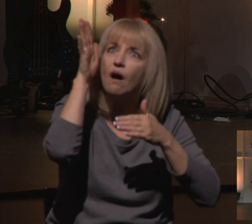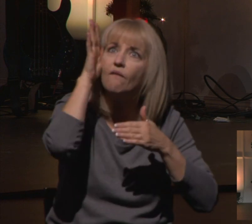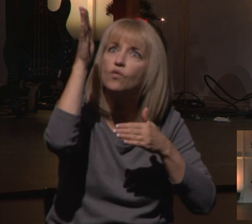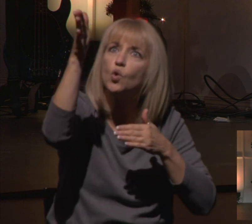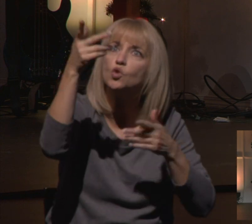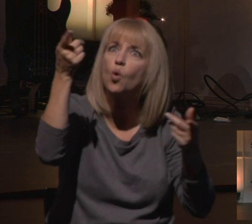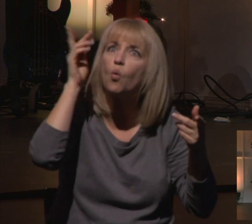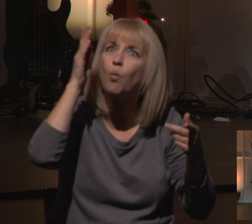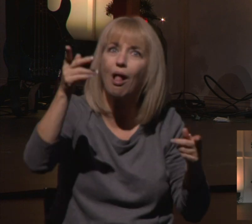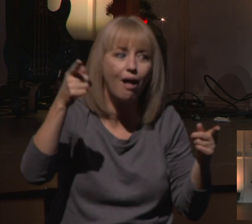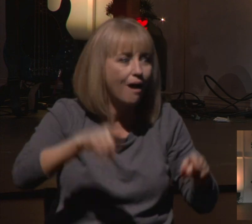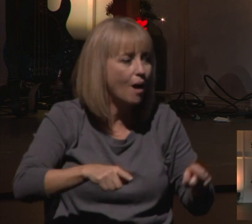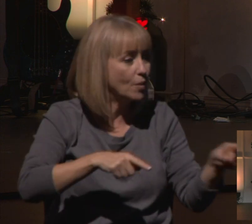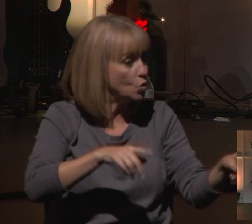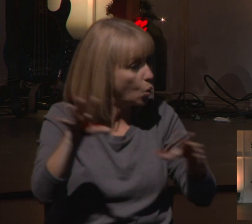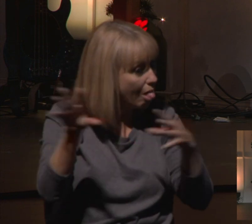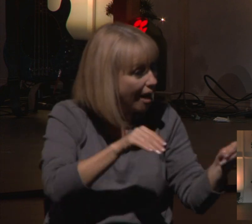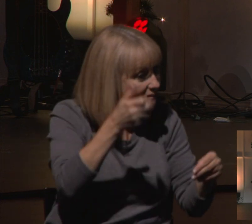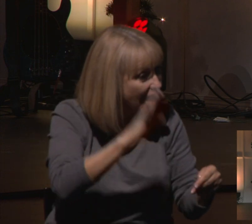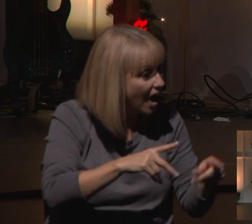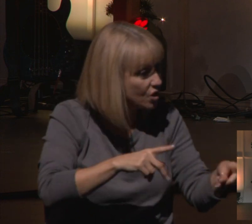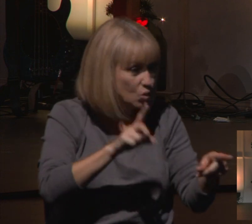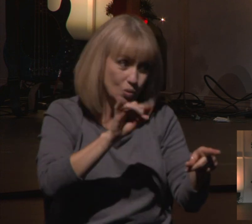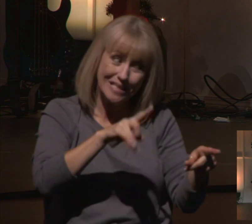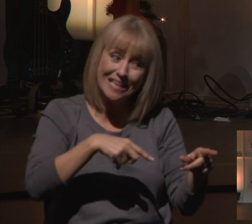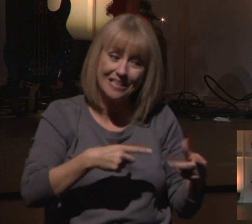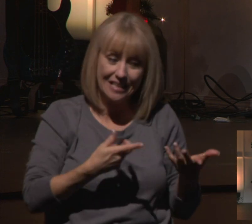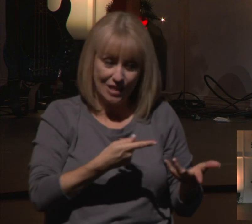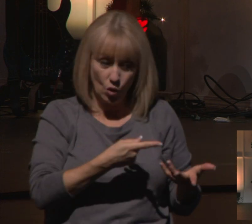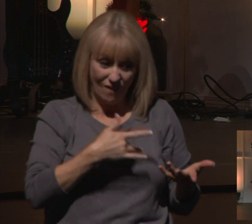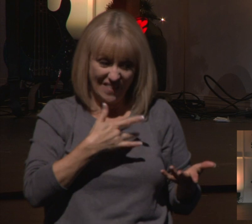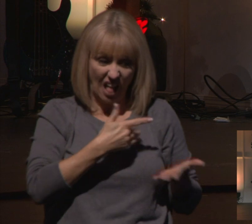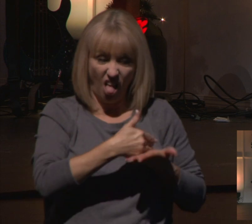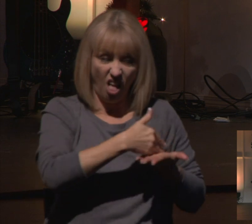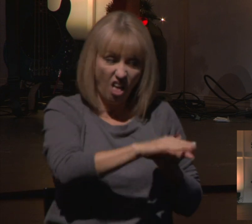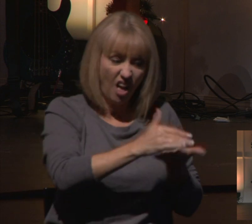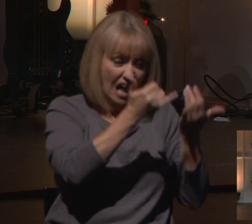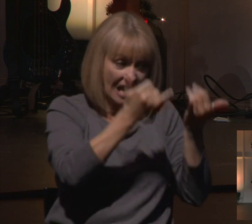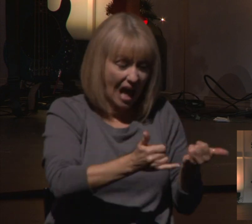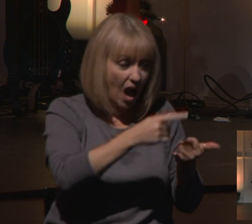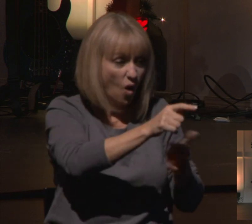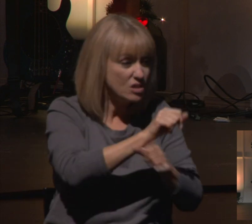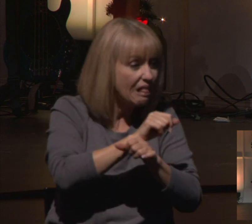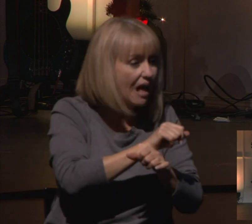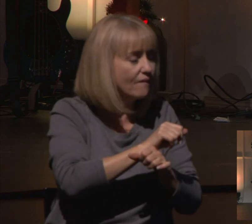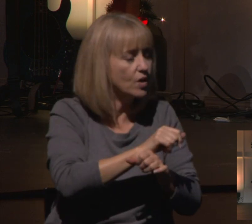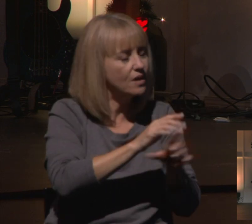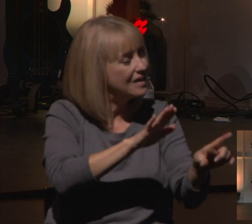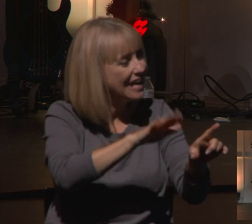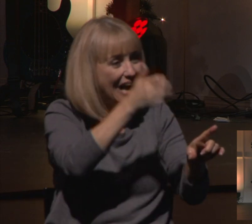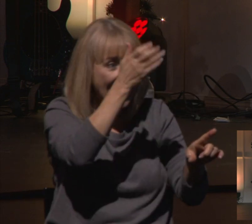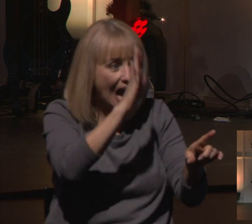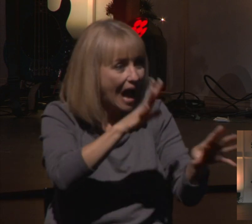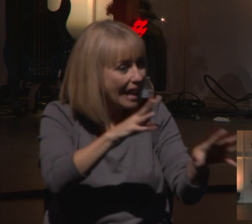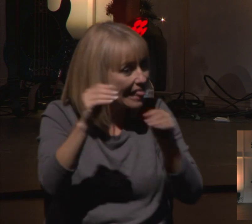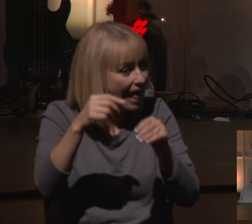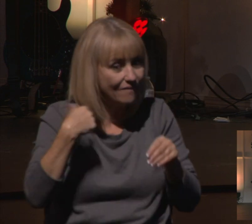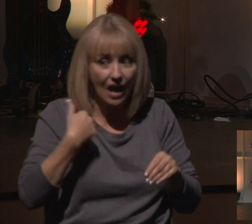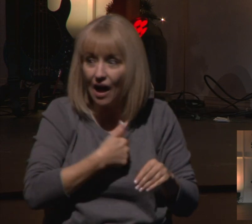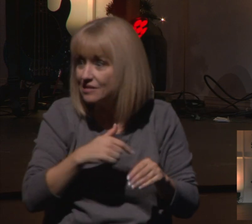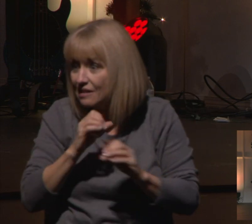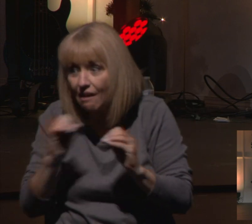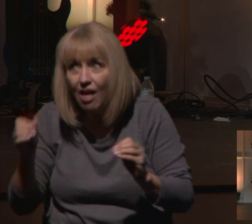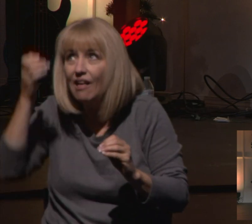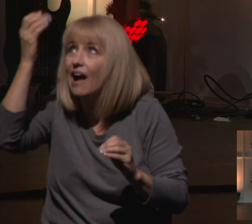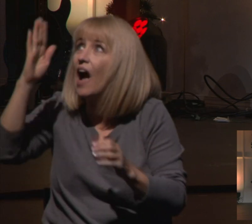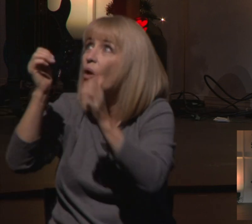That even though you may have abandoned God, and even though we might be in exile right now, God's not abandoning us, and he's not